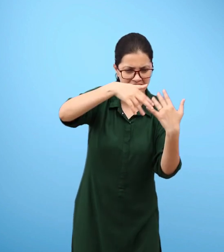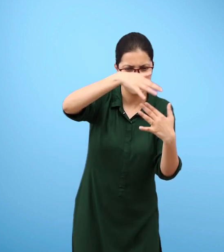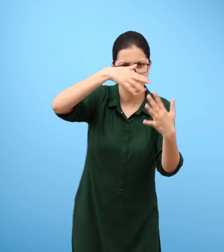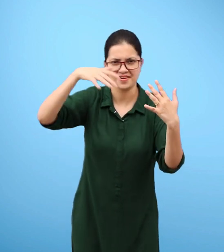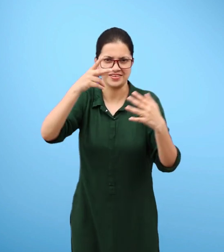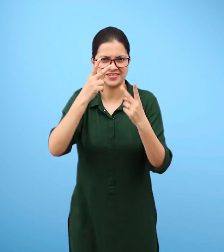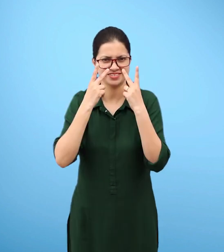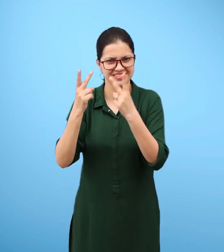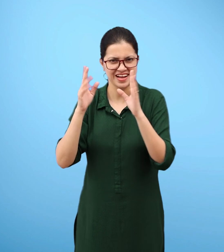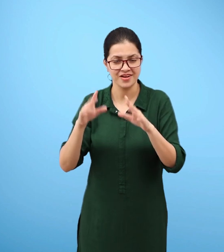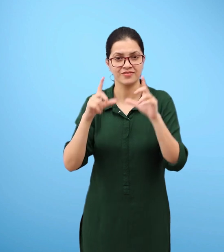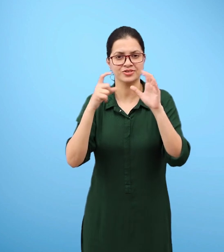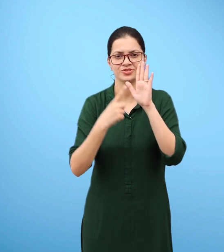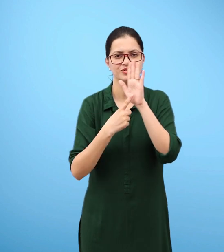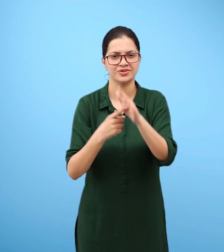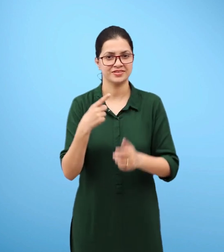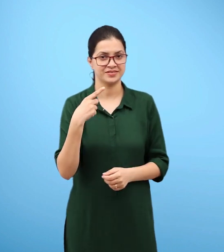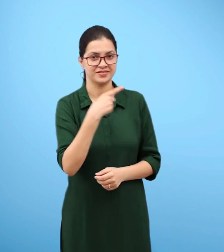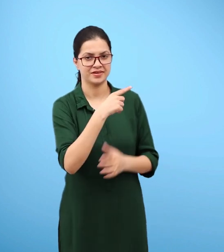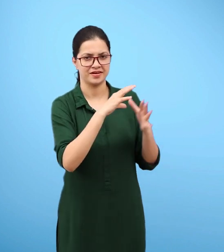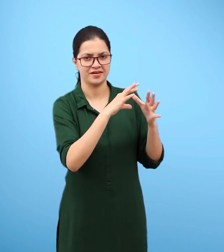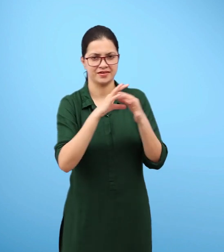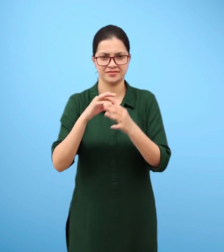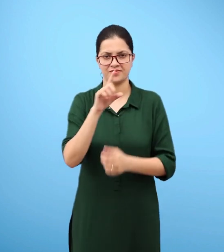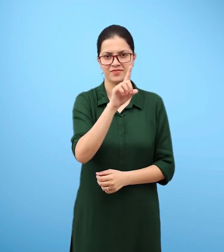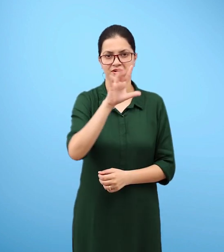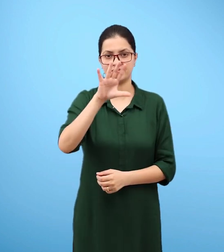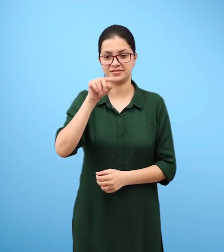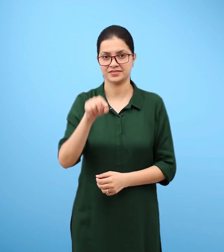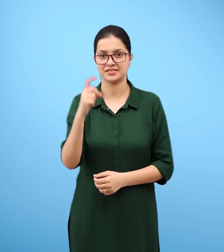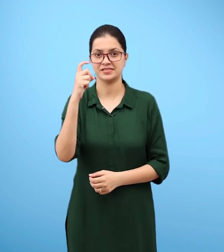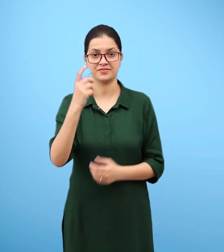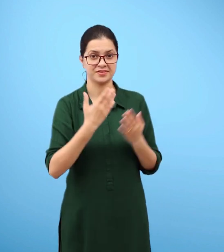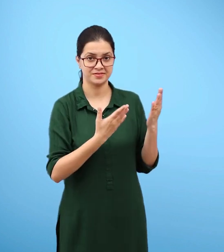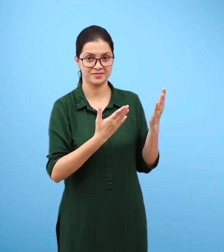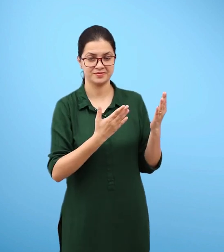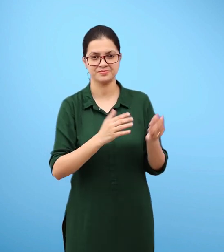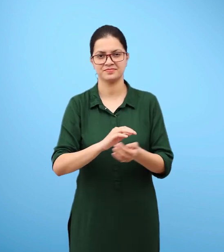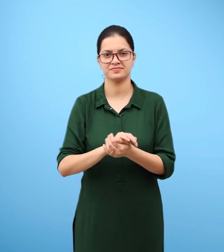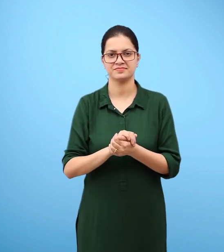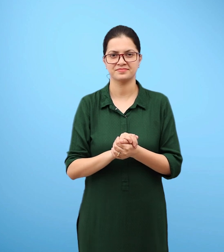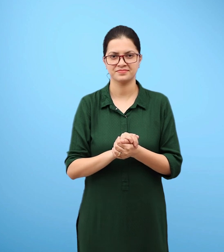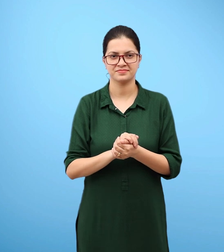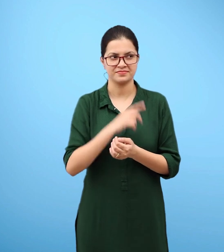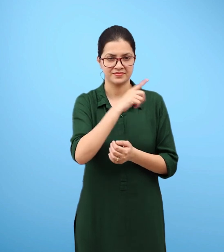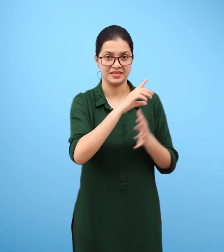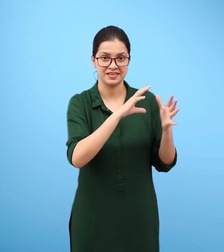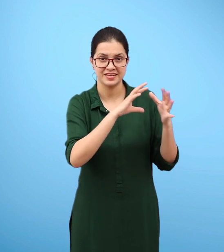What are these